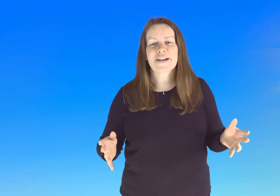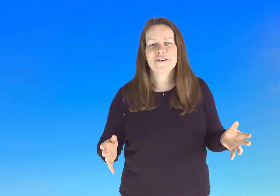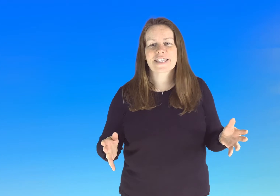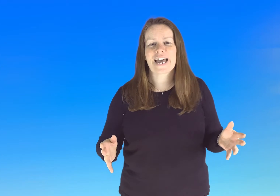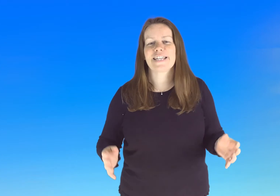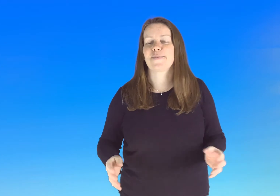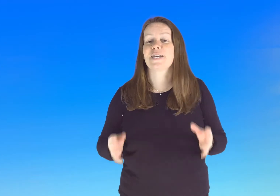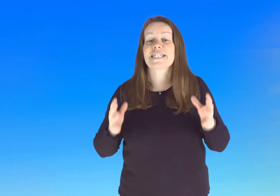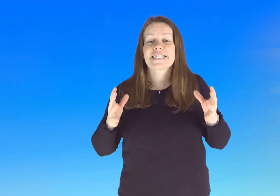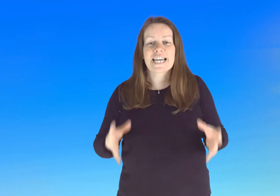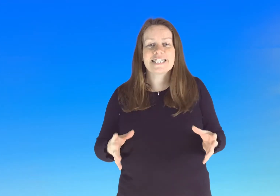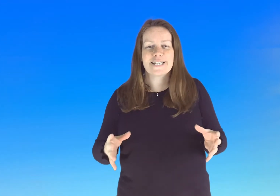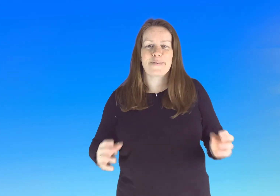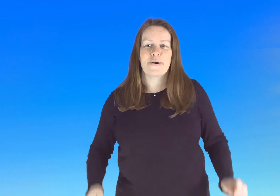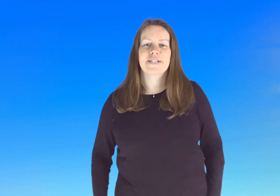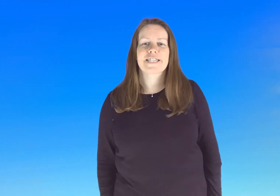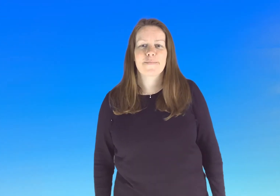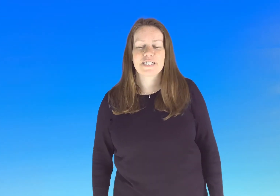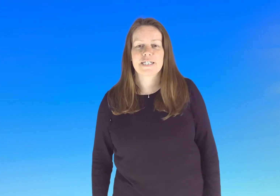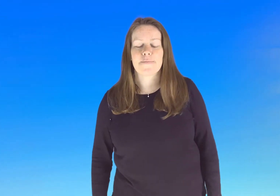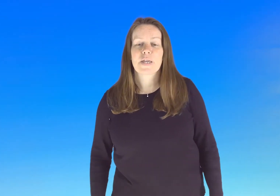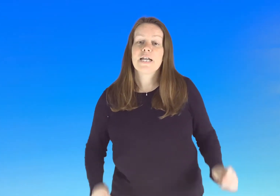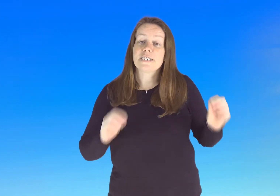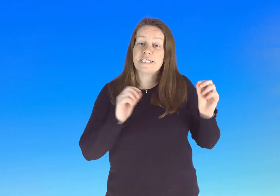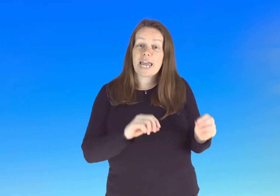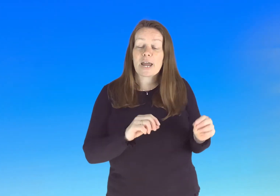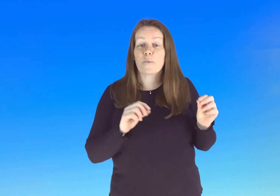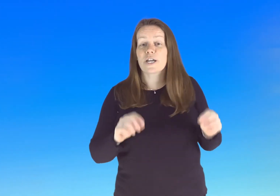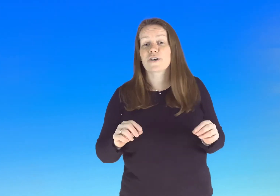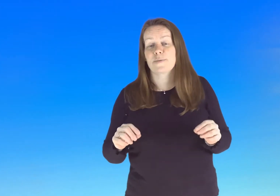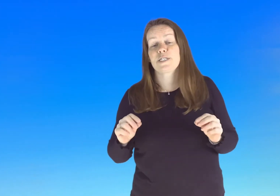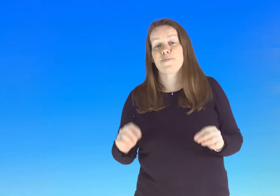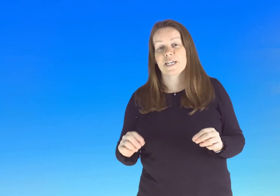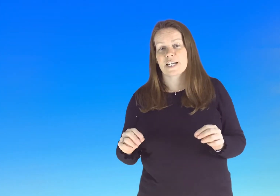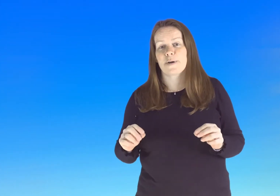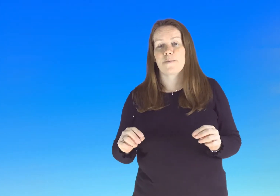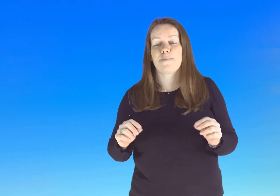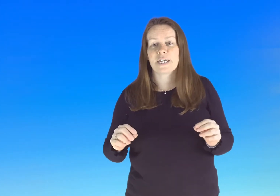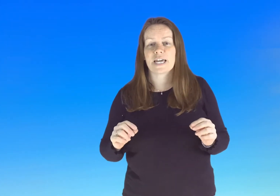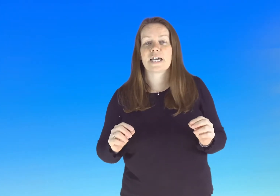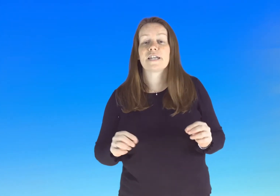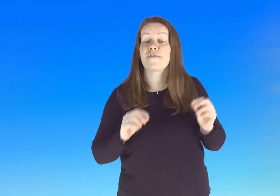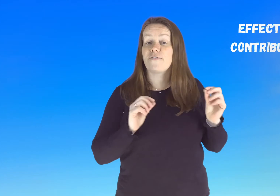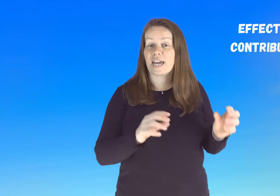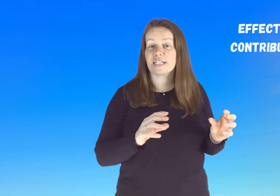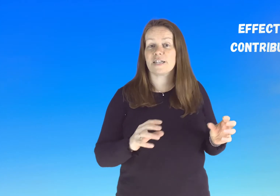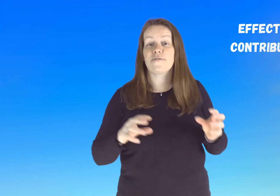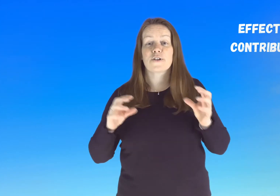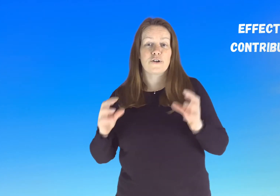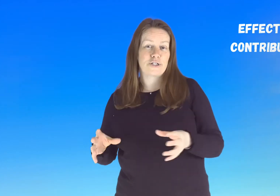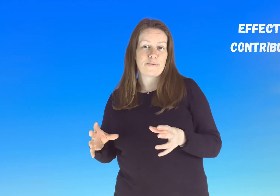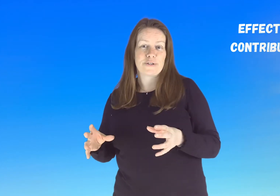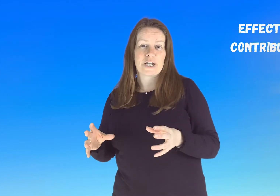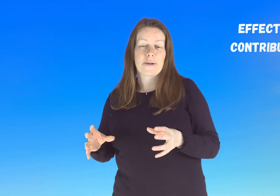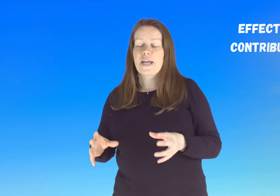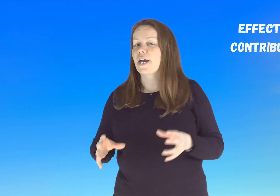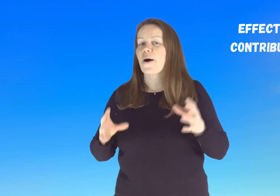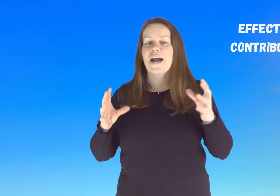online and we're excited about our assembly today today we are going to be speaking about being an effective contributor now I